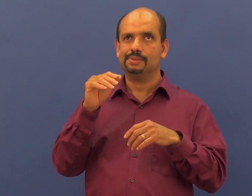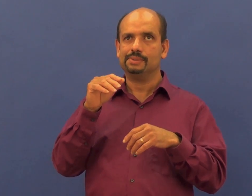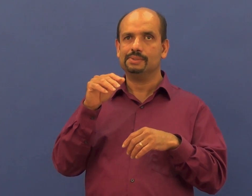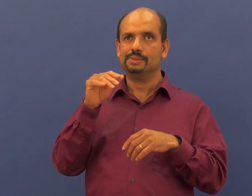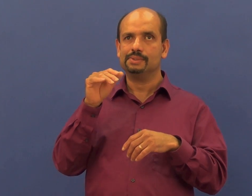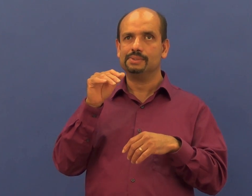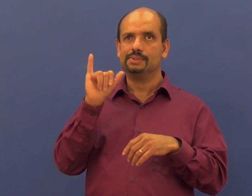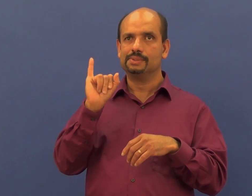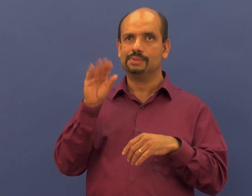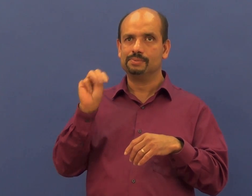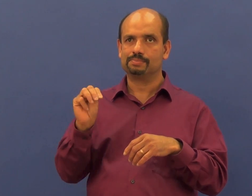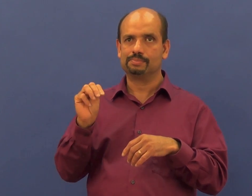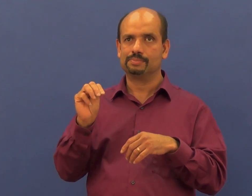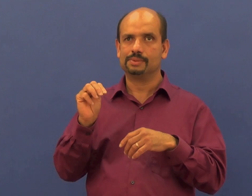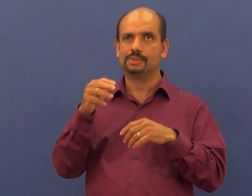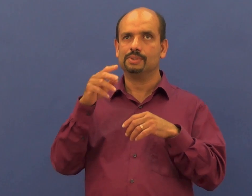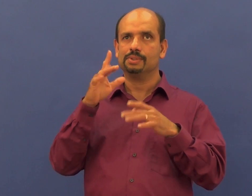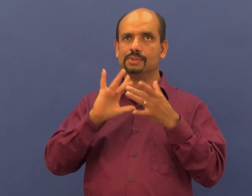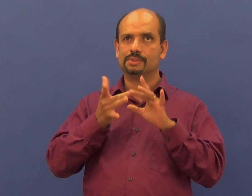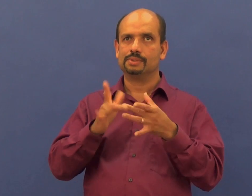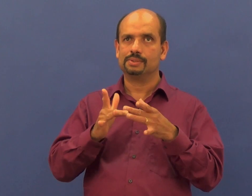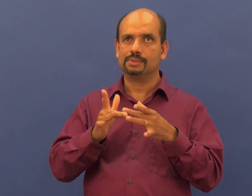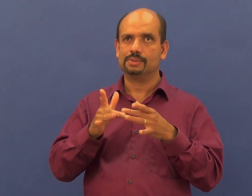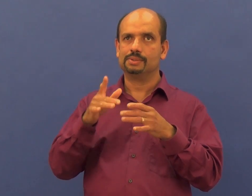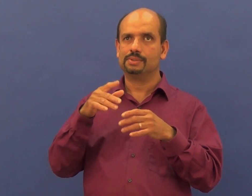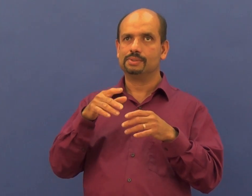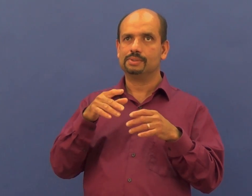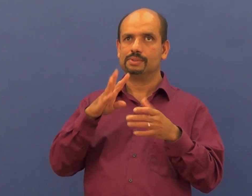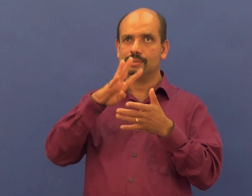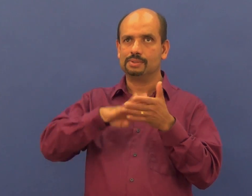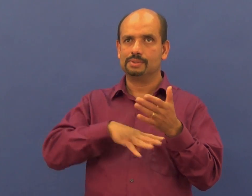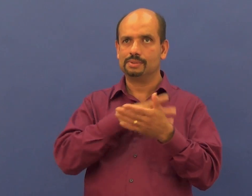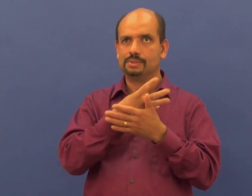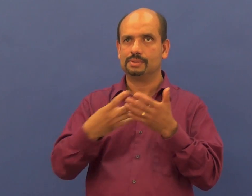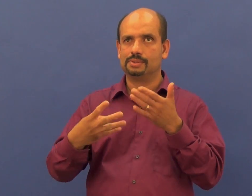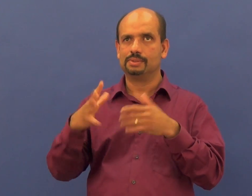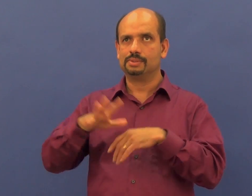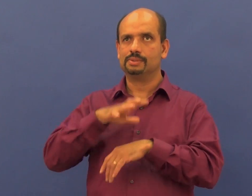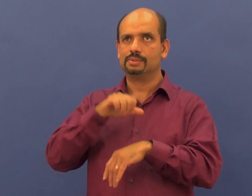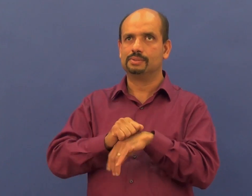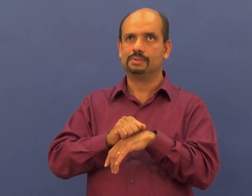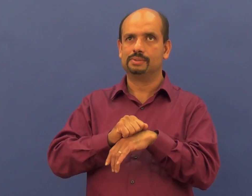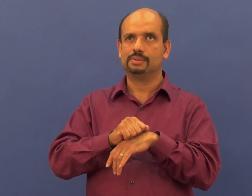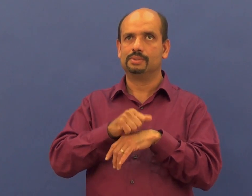messaging, internet browsers, calendar, and GPS.